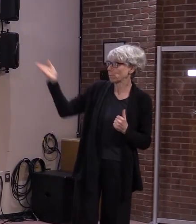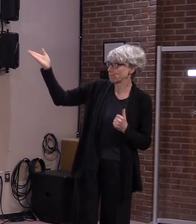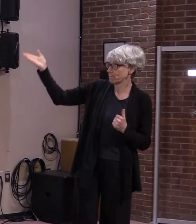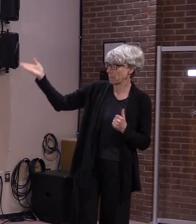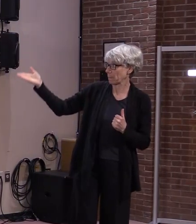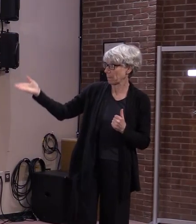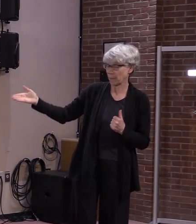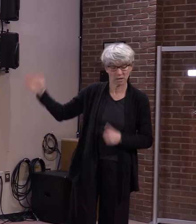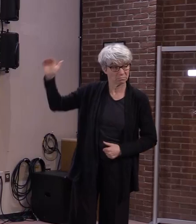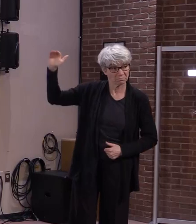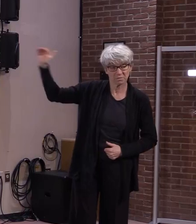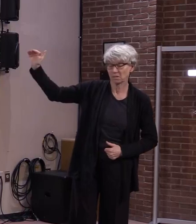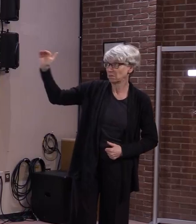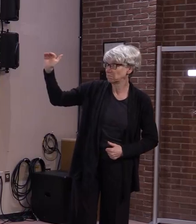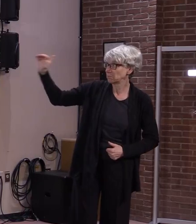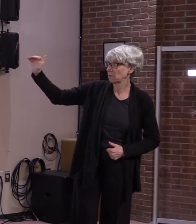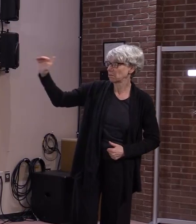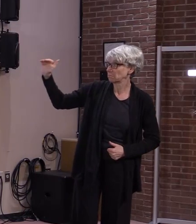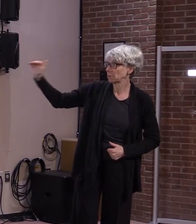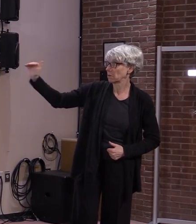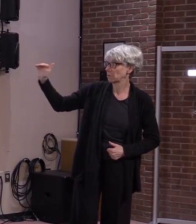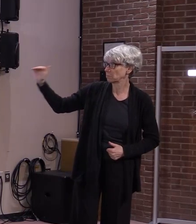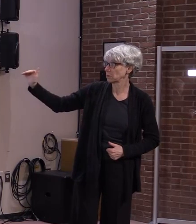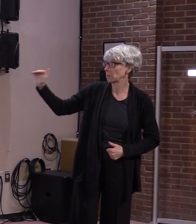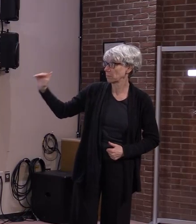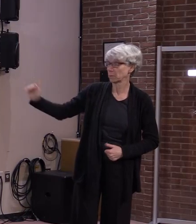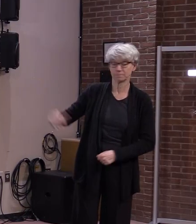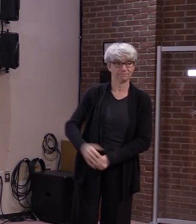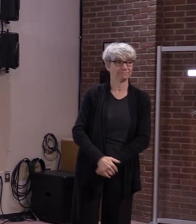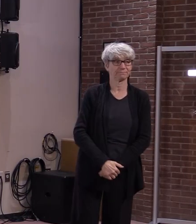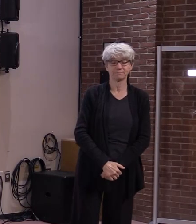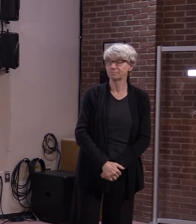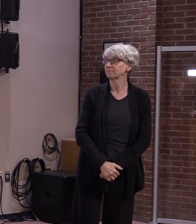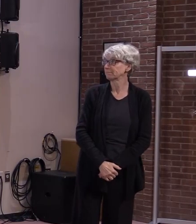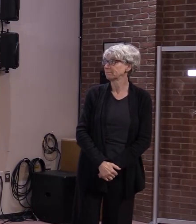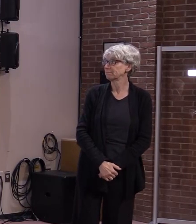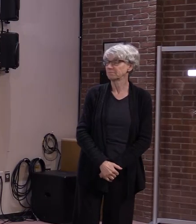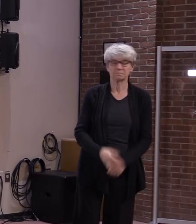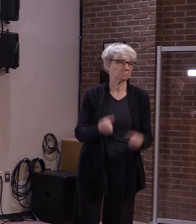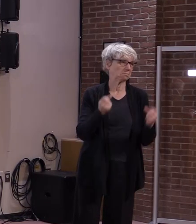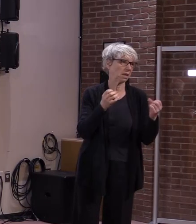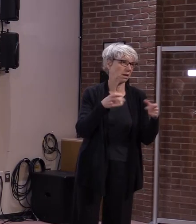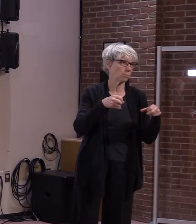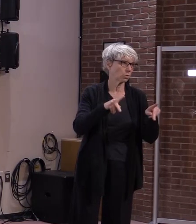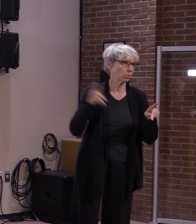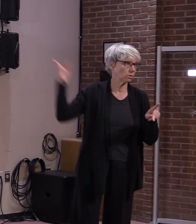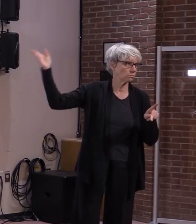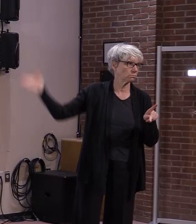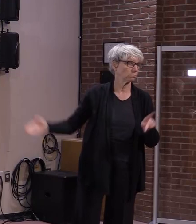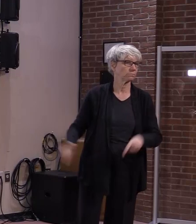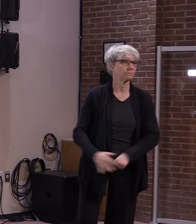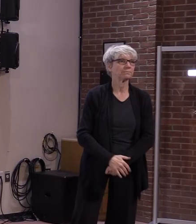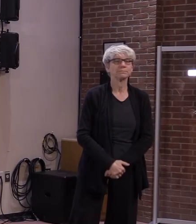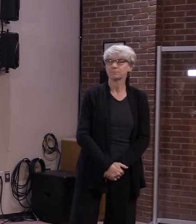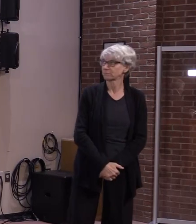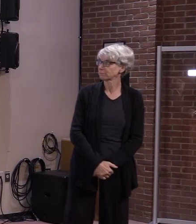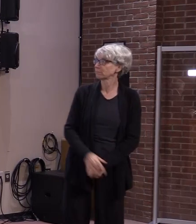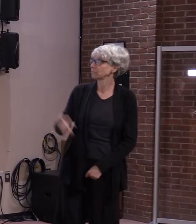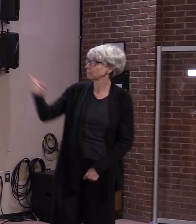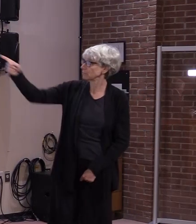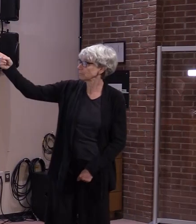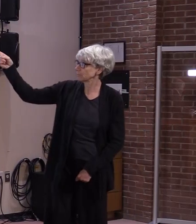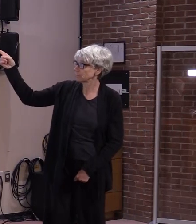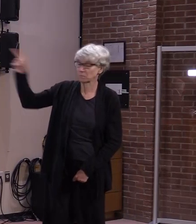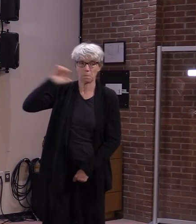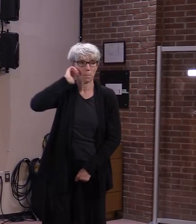Co-op in Cabot, the Capital Candy Company in Barrie, again, the Community Health Center in Burlington,